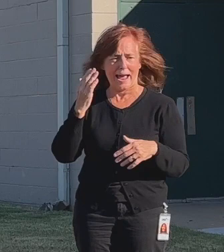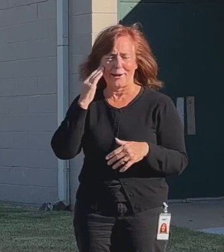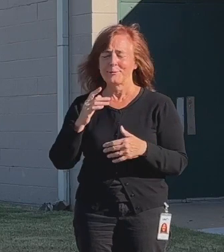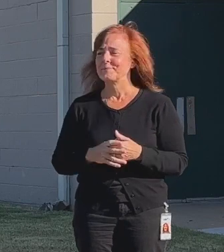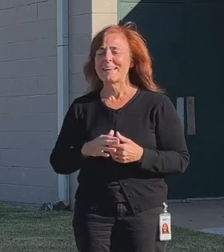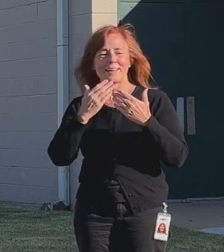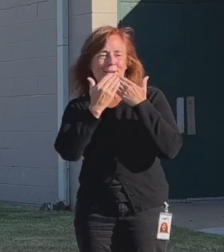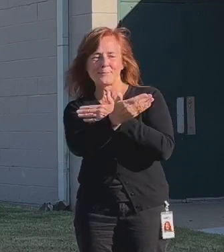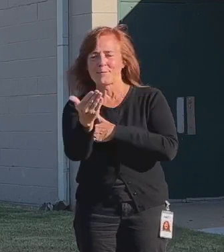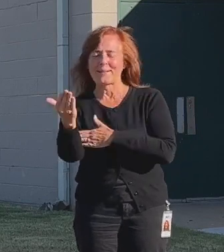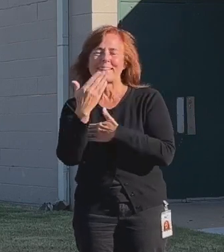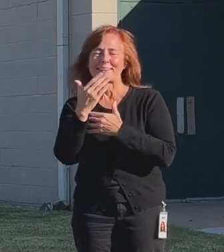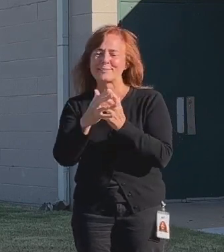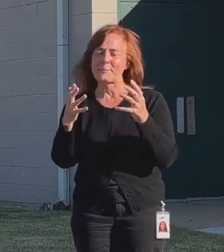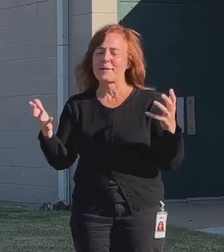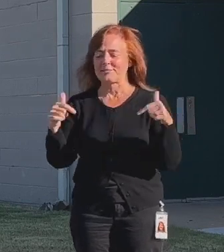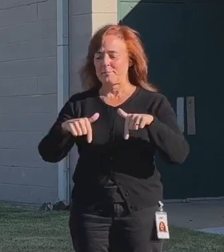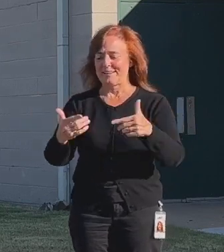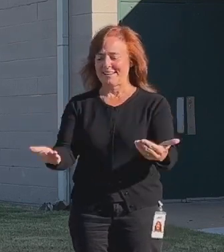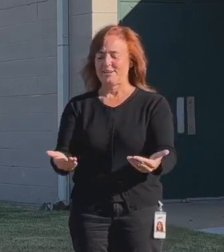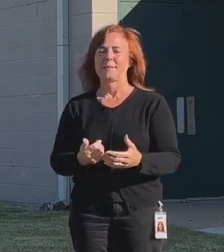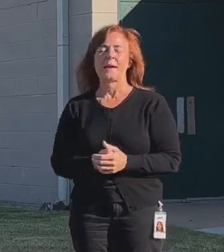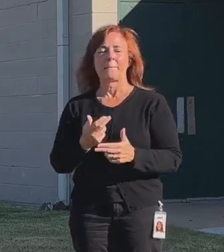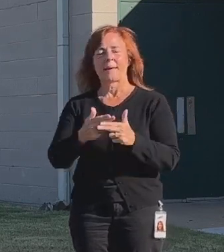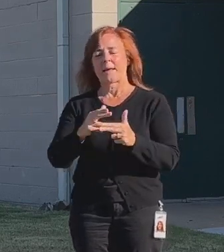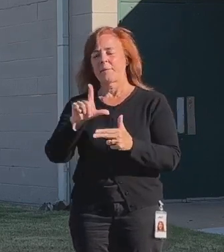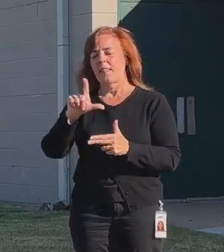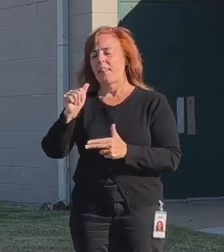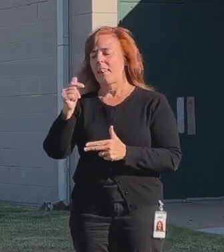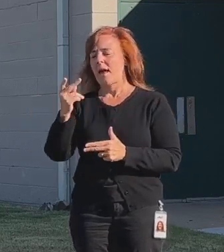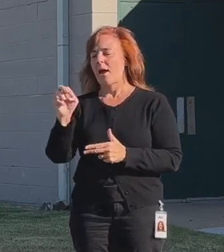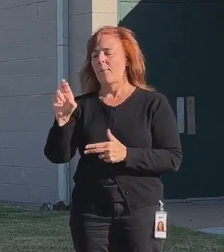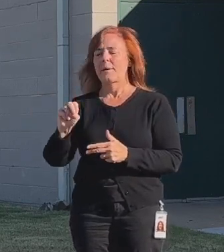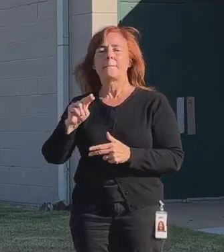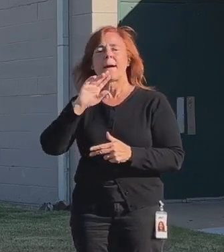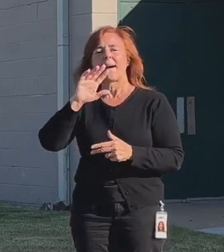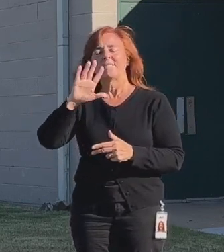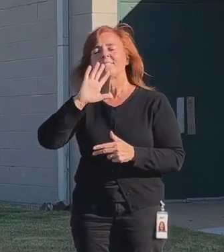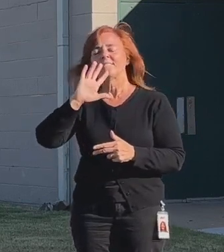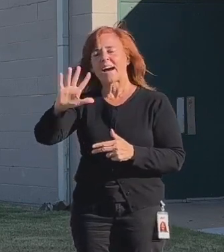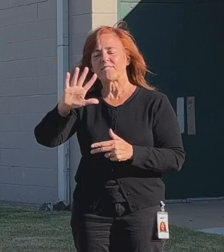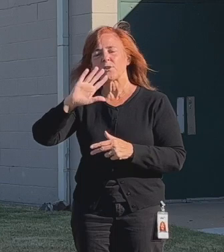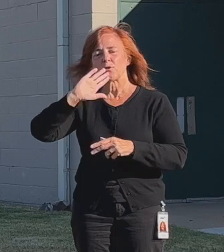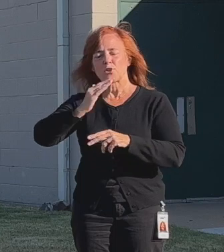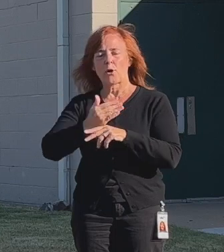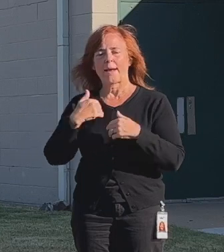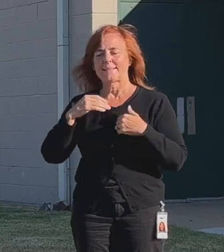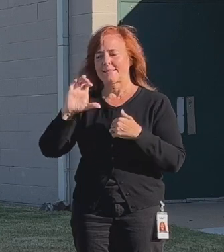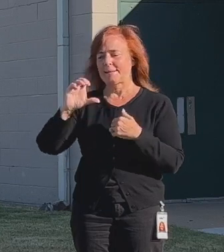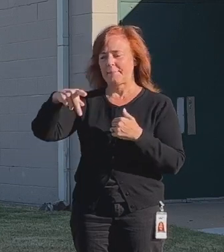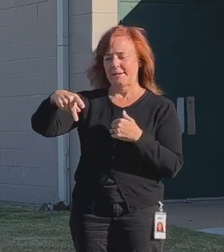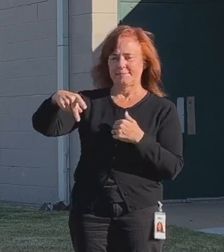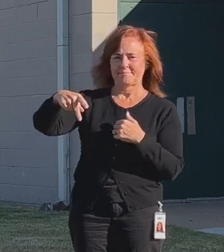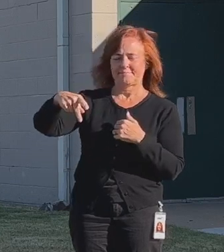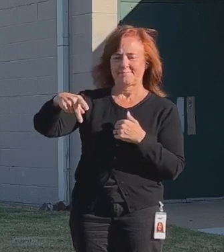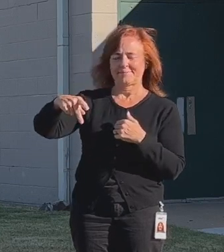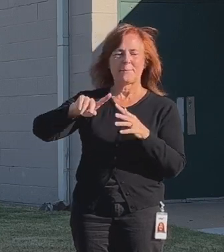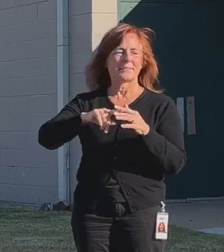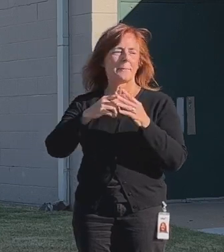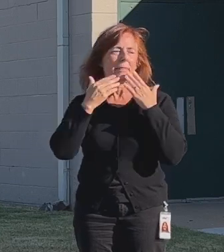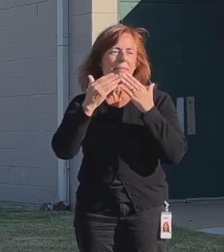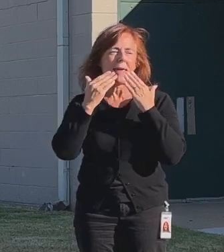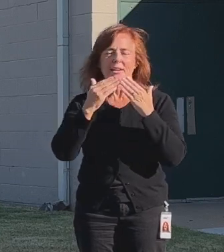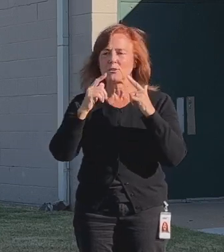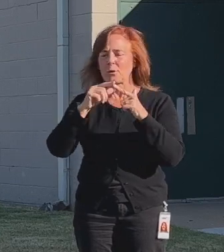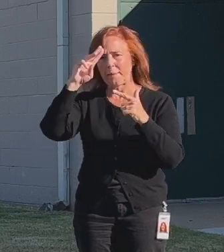Good morning, and thank you so much for being here. My name is Lauren, and my five-year-old daughter has cerebral palsy. I want to start by saying thank